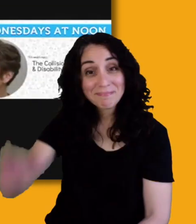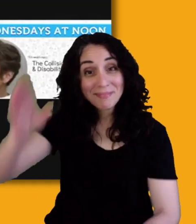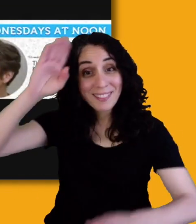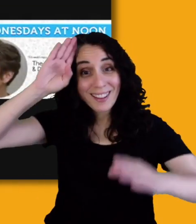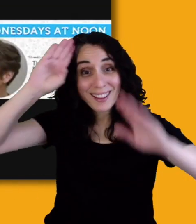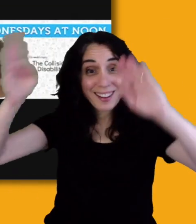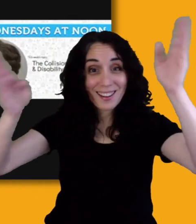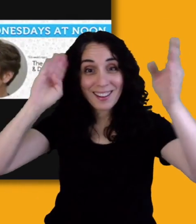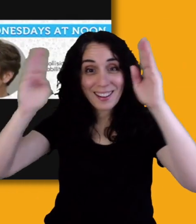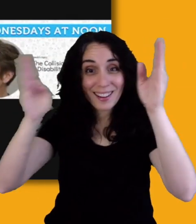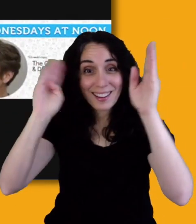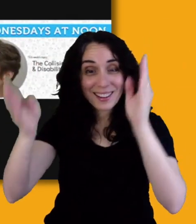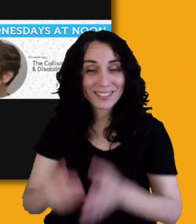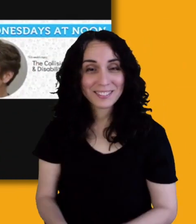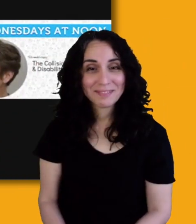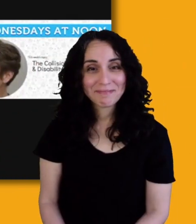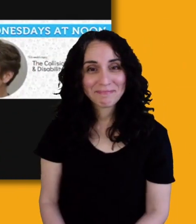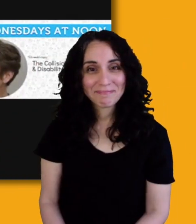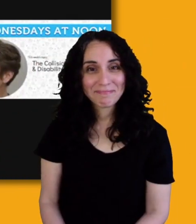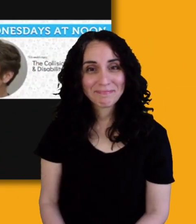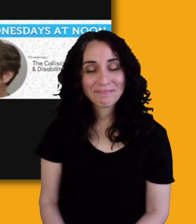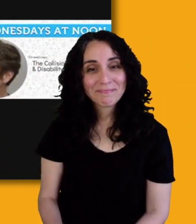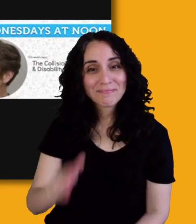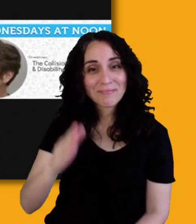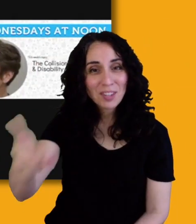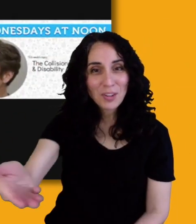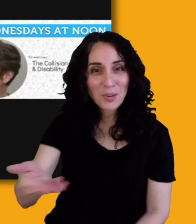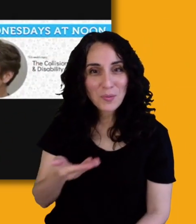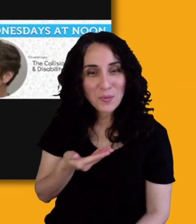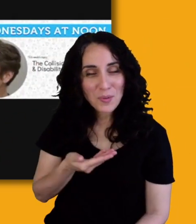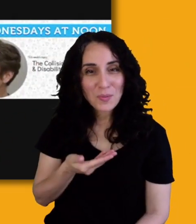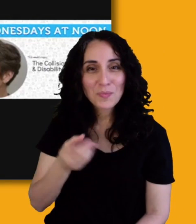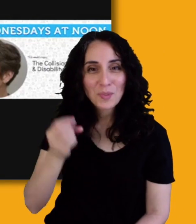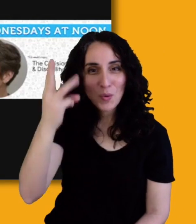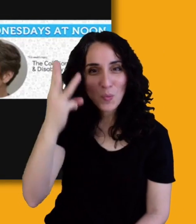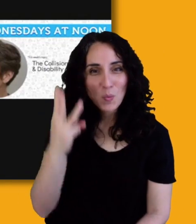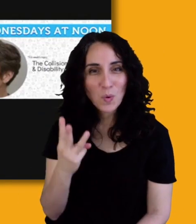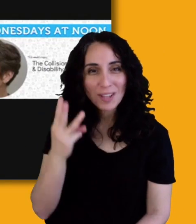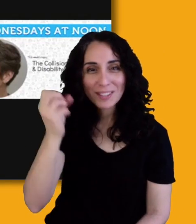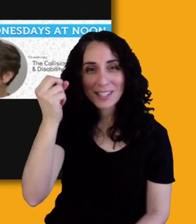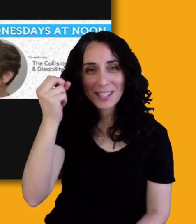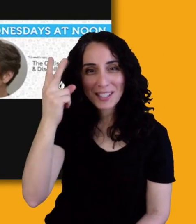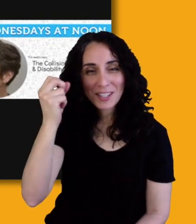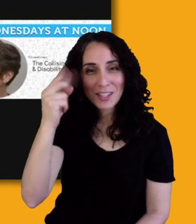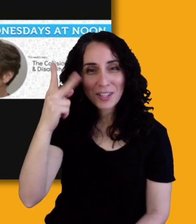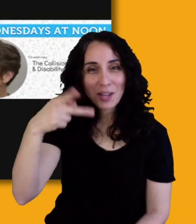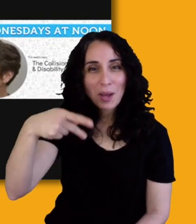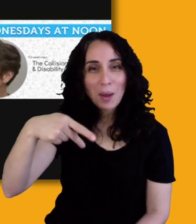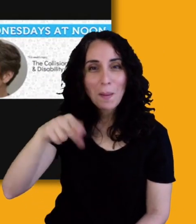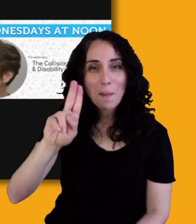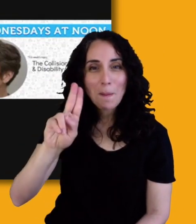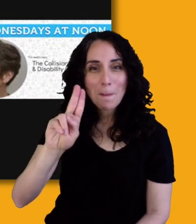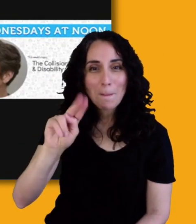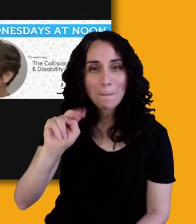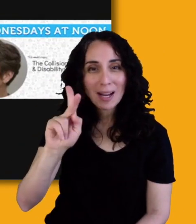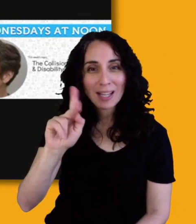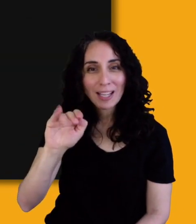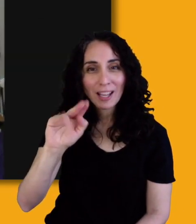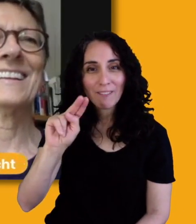Okay. Hello, everyone, and welcome to this week's episode of Wednesdays at Noon